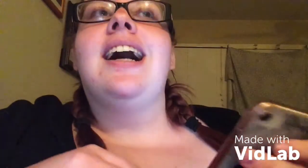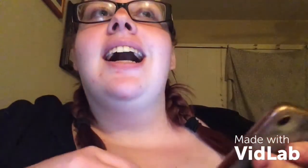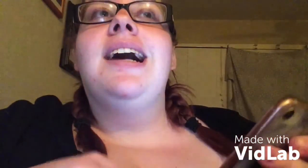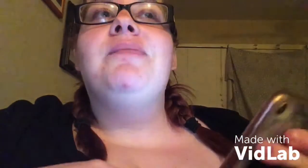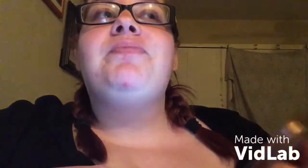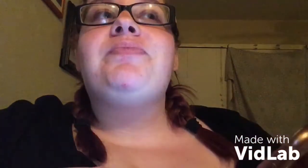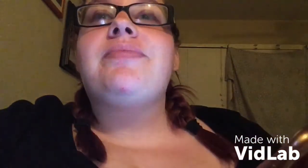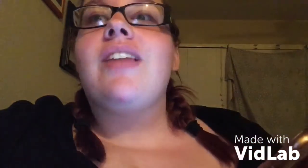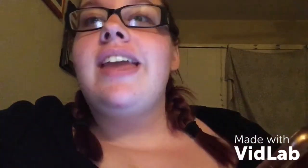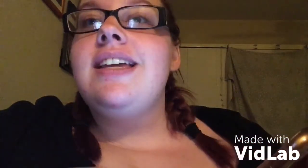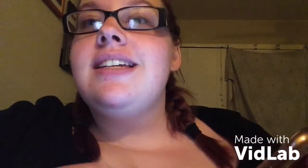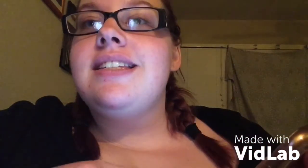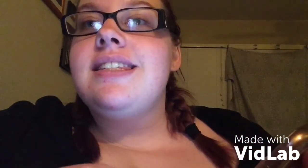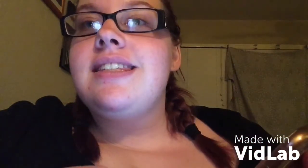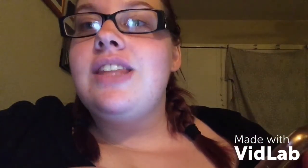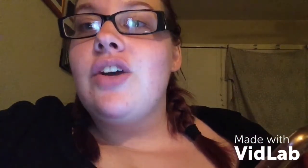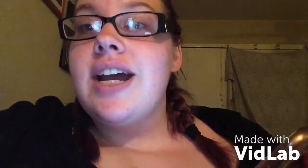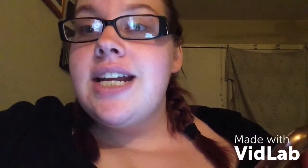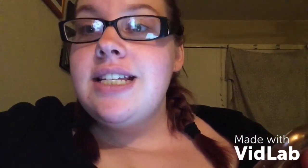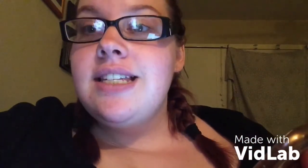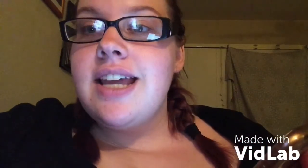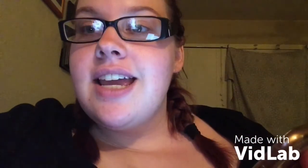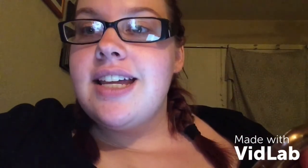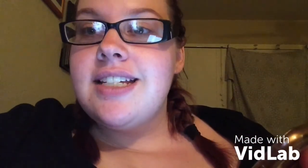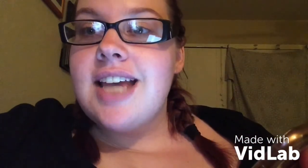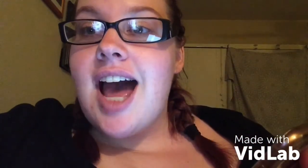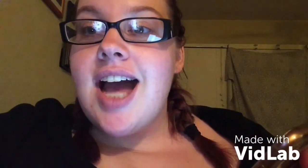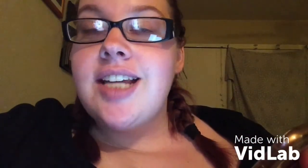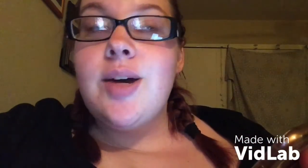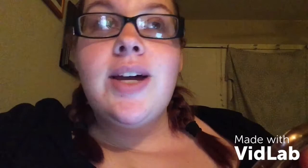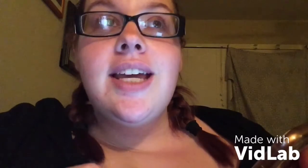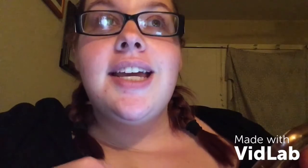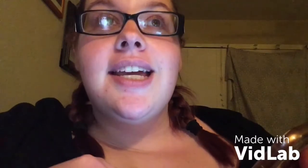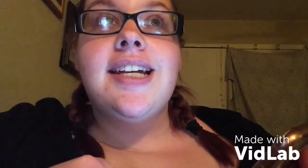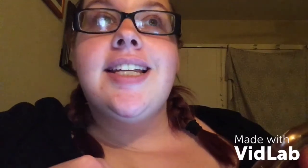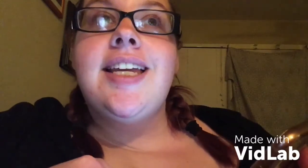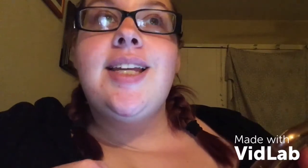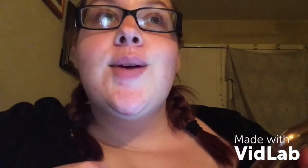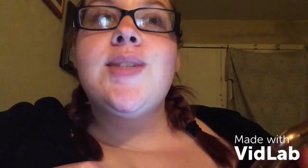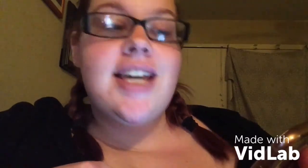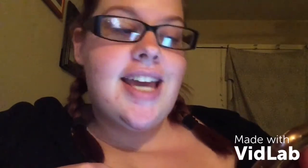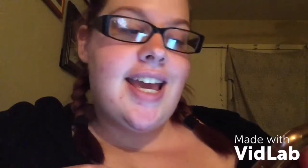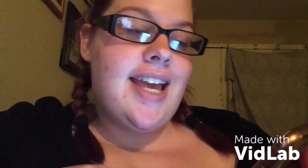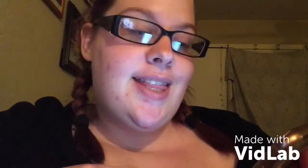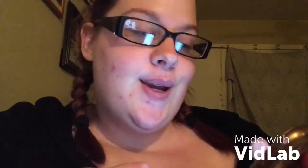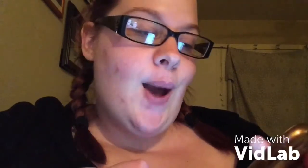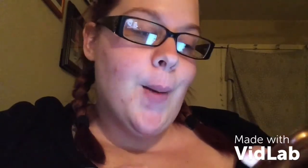um, he is the greatest and I know it and he knows it and there you go.